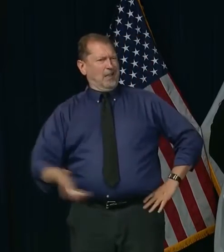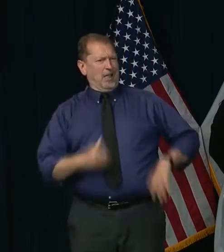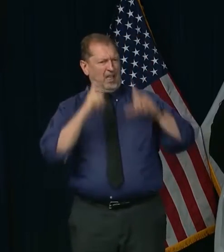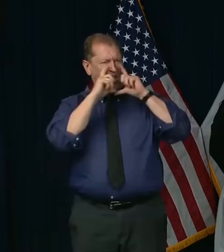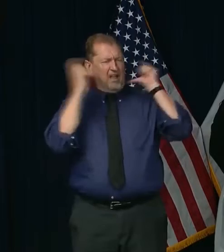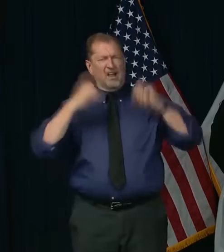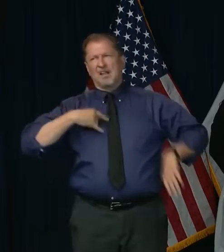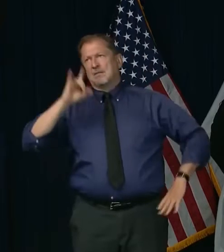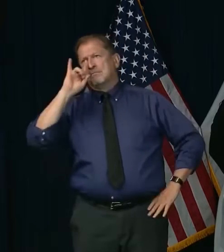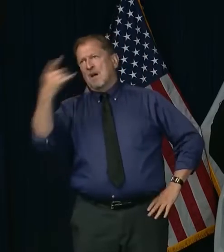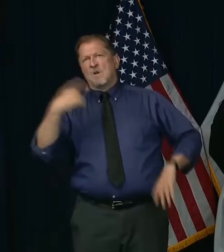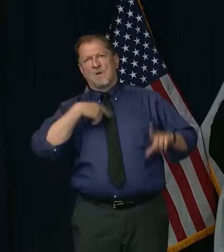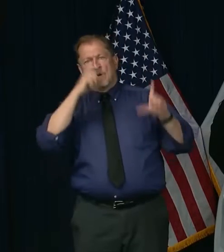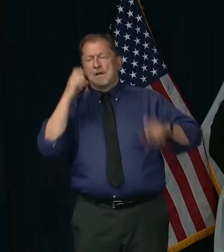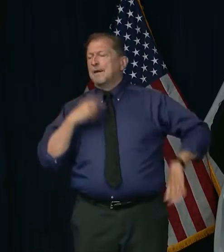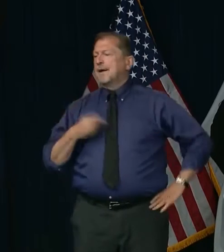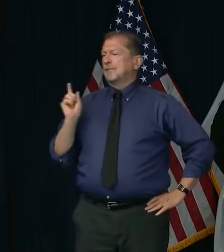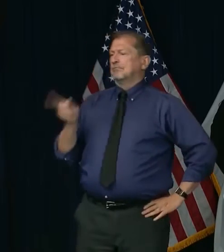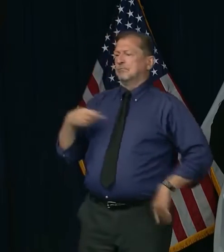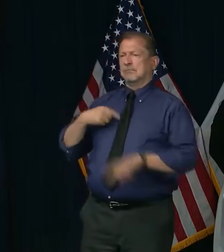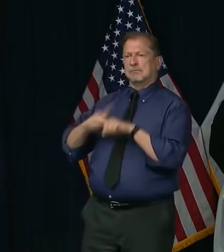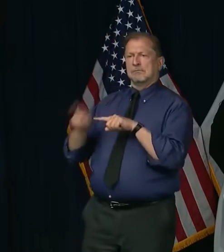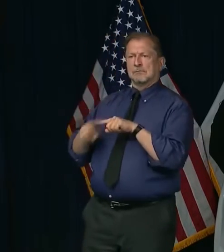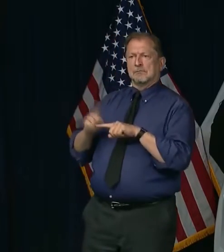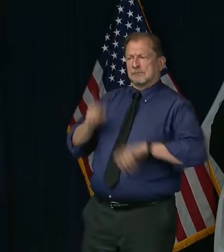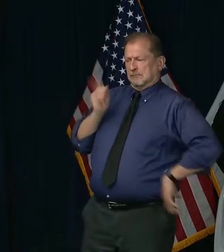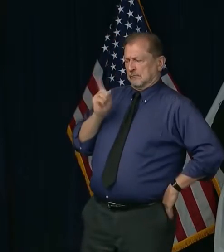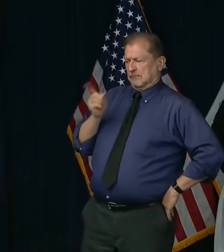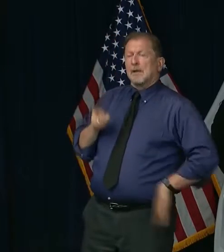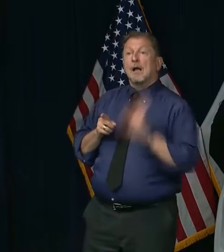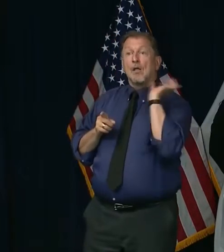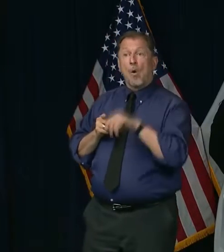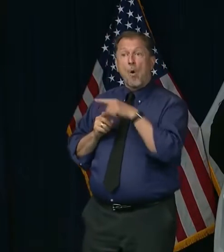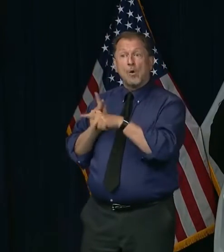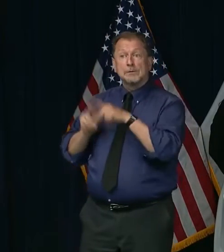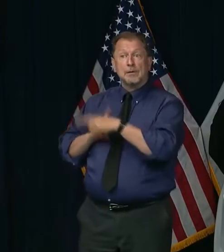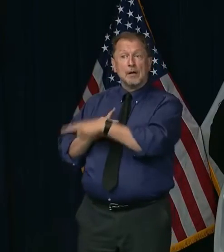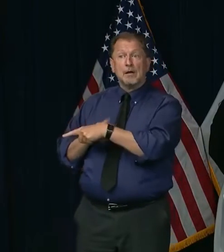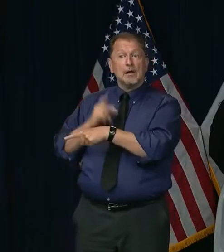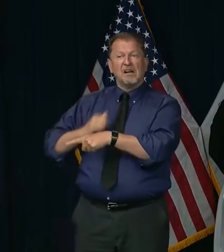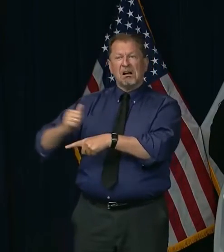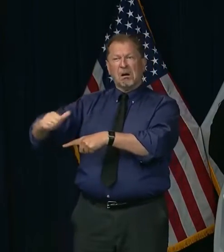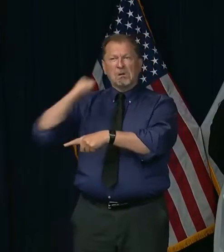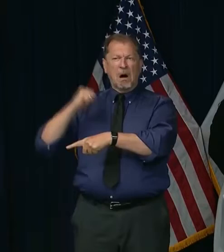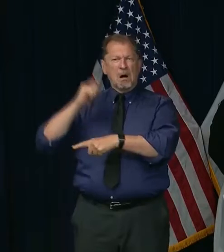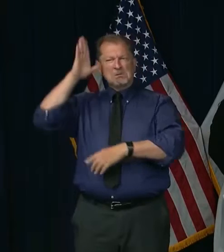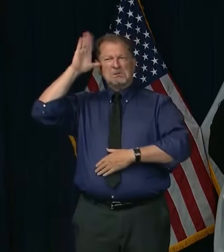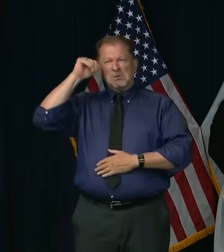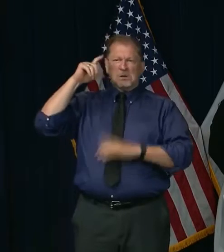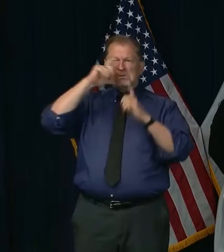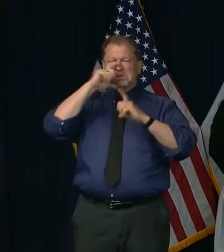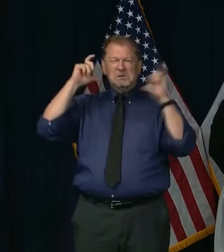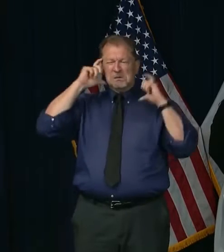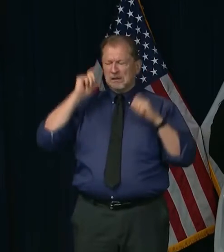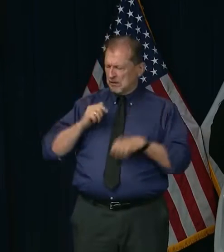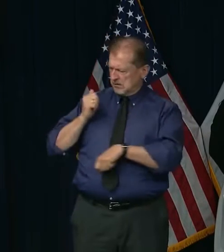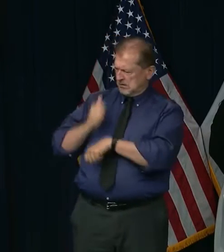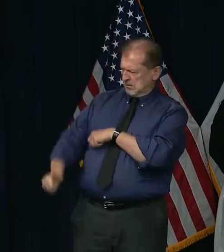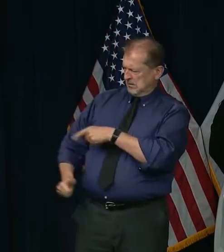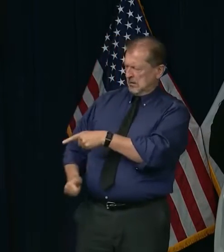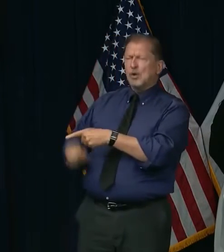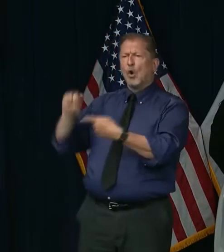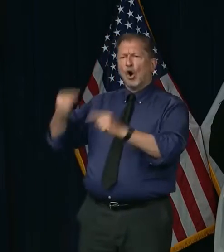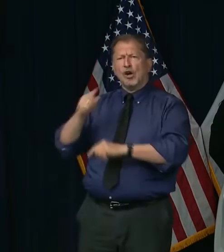have to talk specifically to you. Your individual actions or even your inactions will still affect everyone in this state.